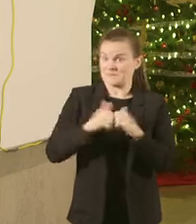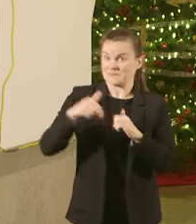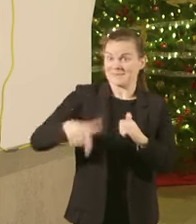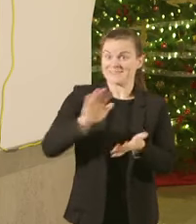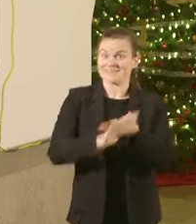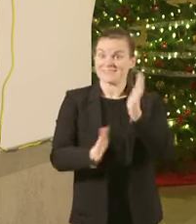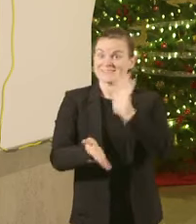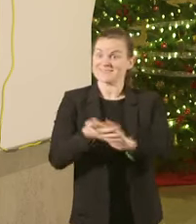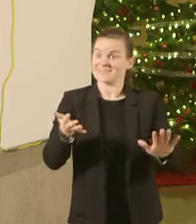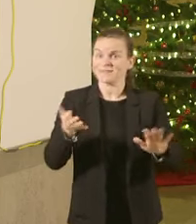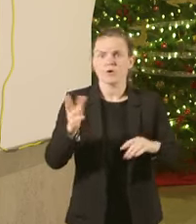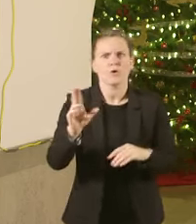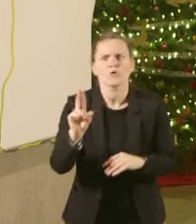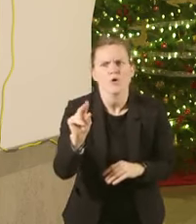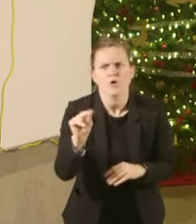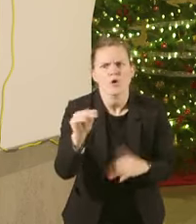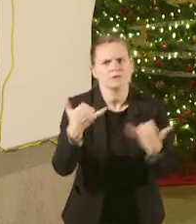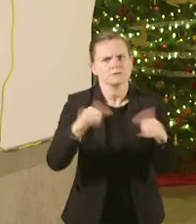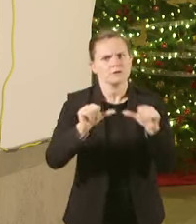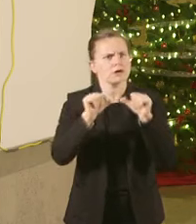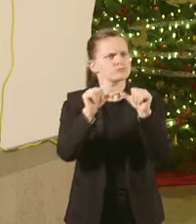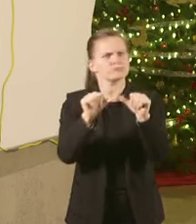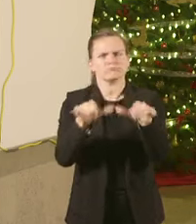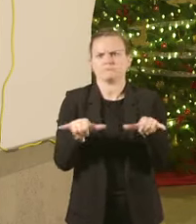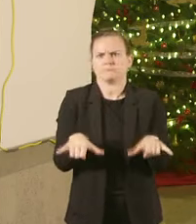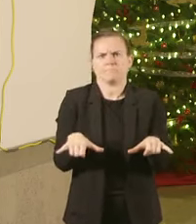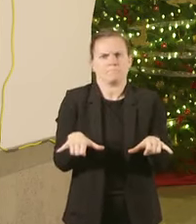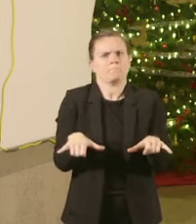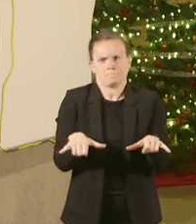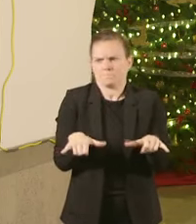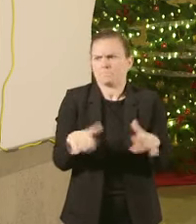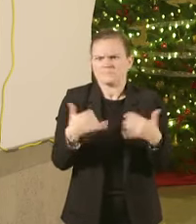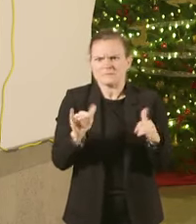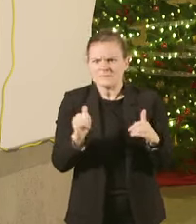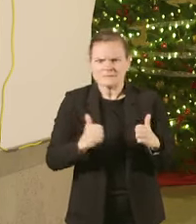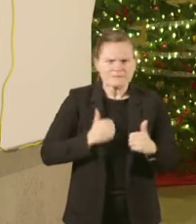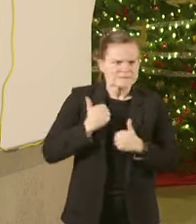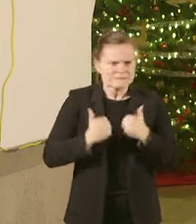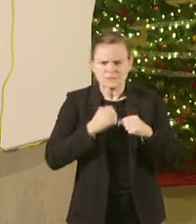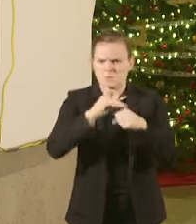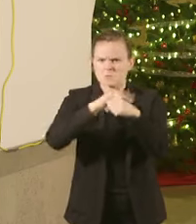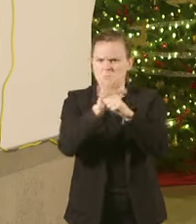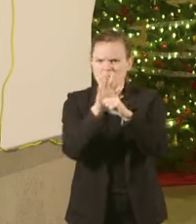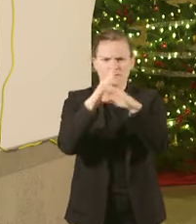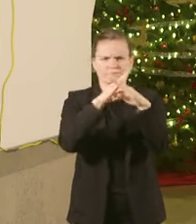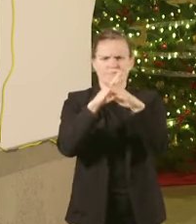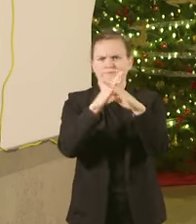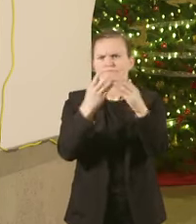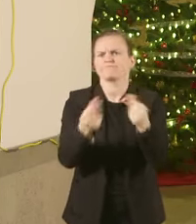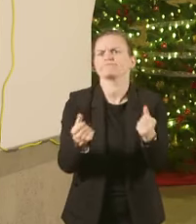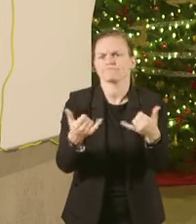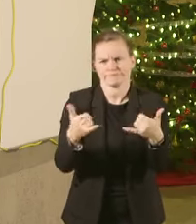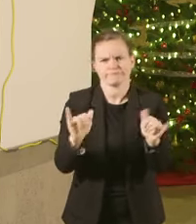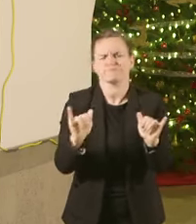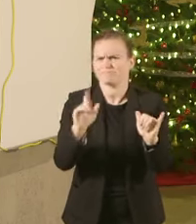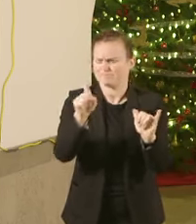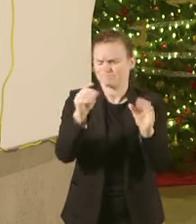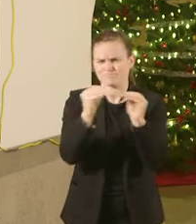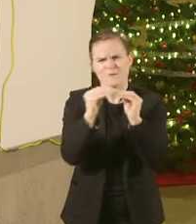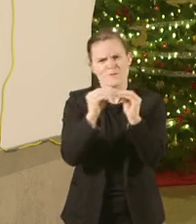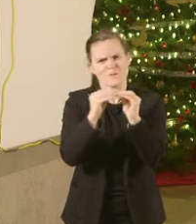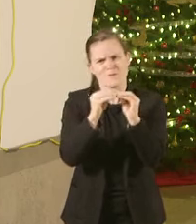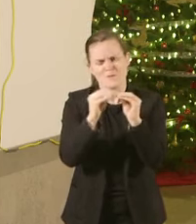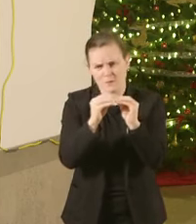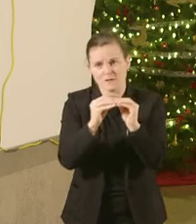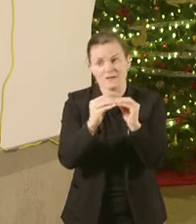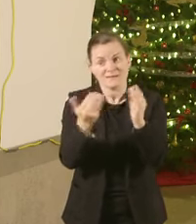the same aggressive nature that we have over the last week or so that we've been doing we need to continue that again the next two to three weeks